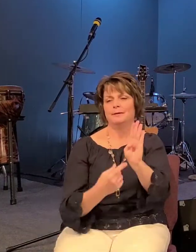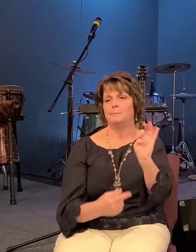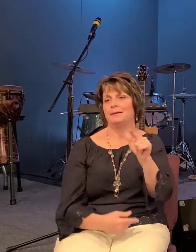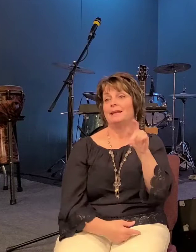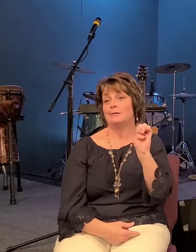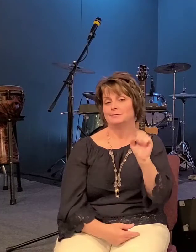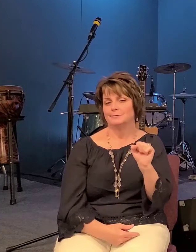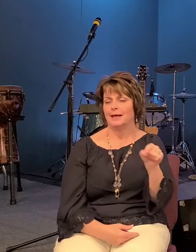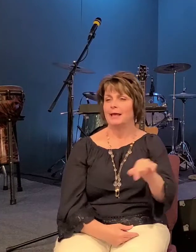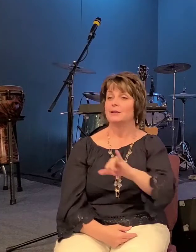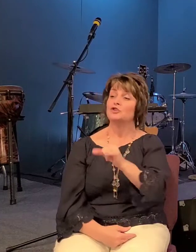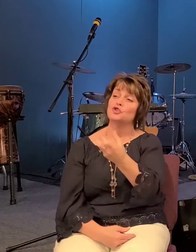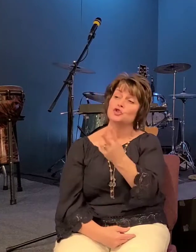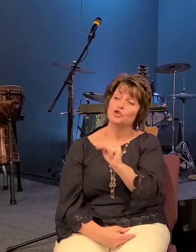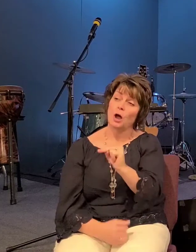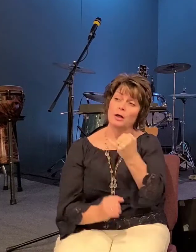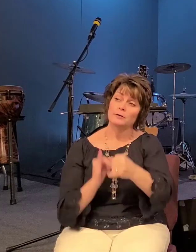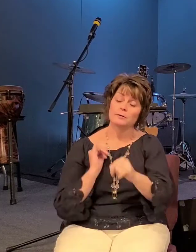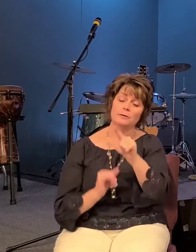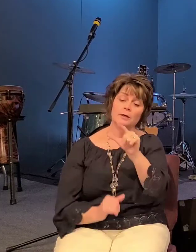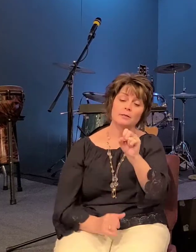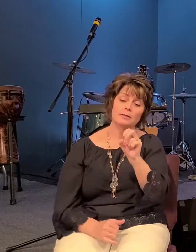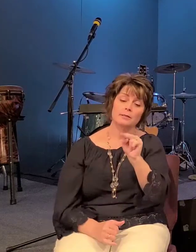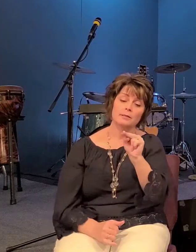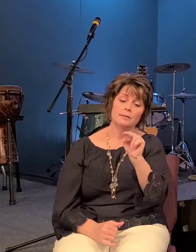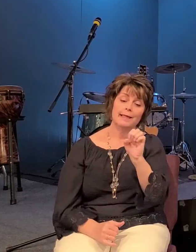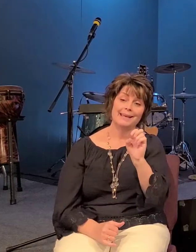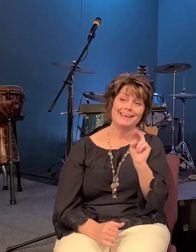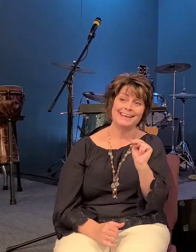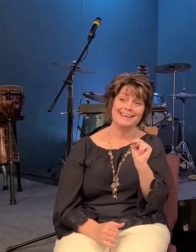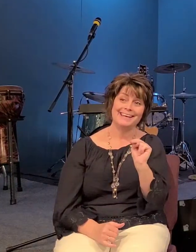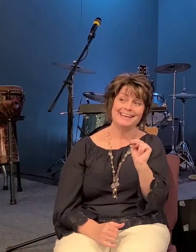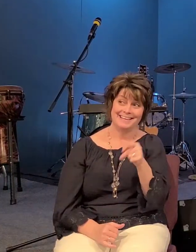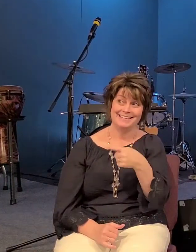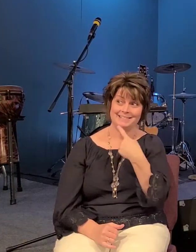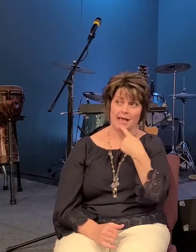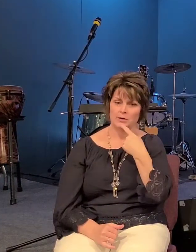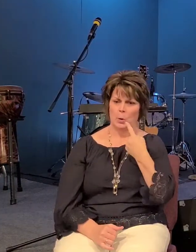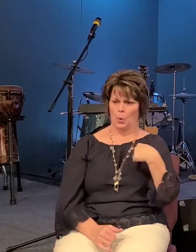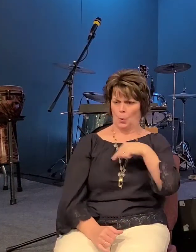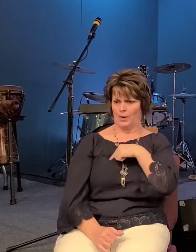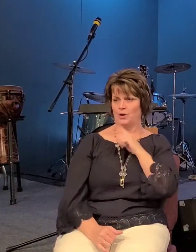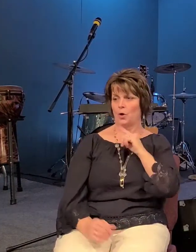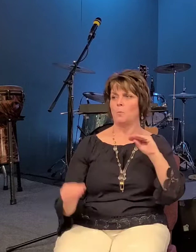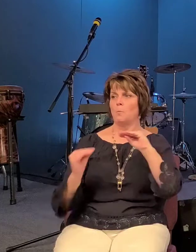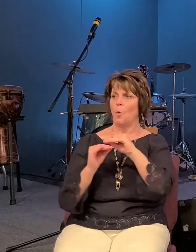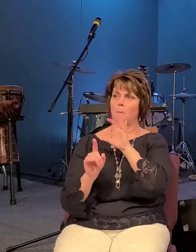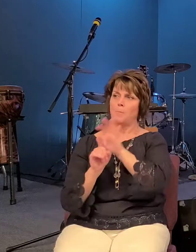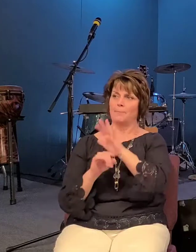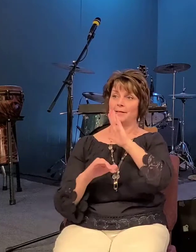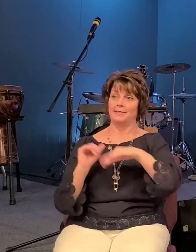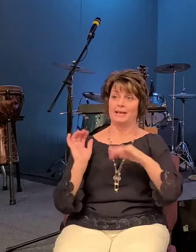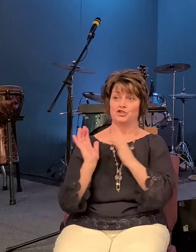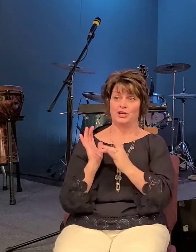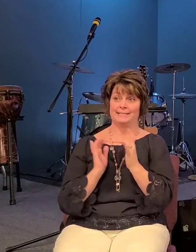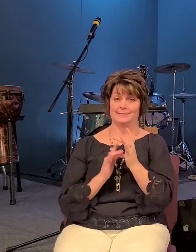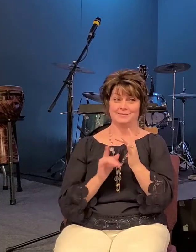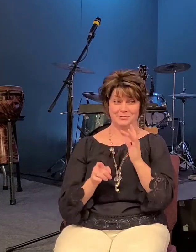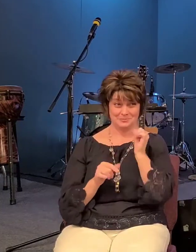john lennon said that they were more popular than jesus i'm sure some of you probably remember that